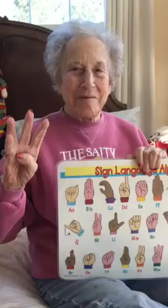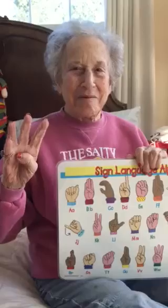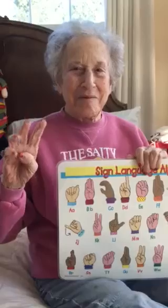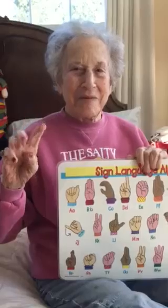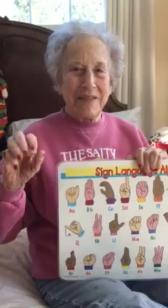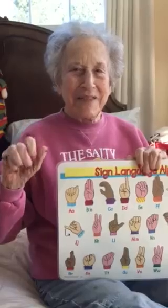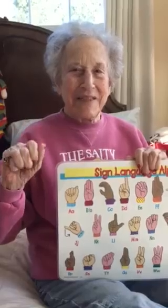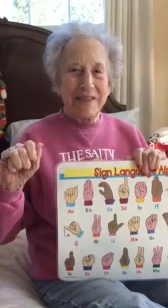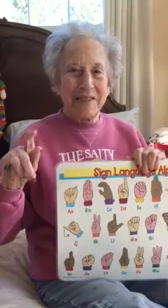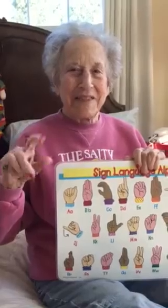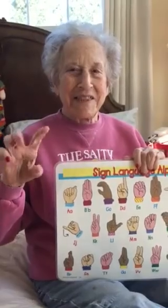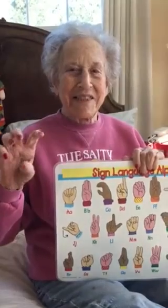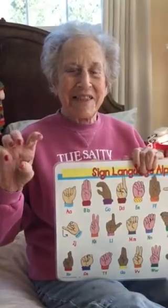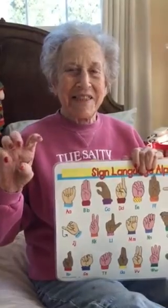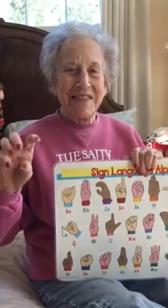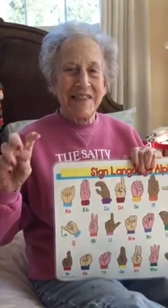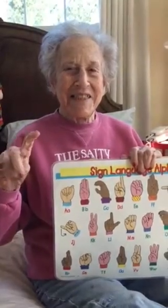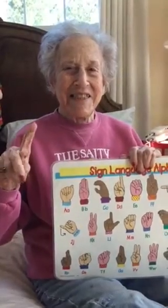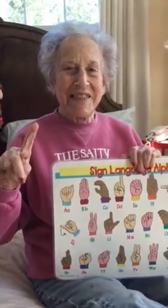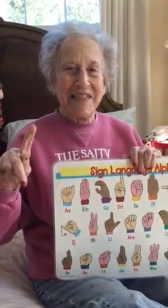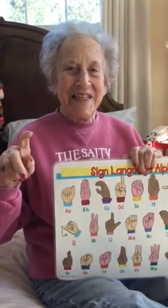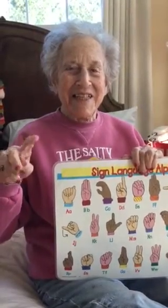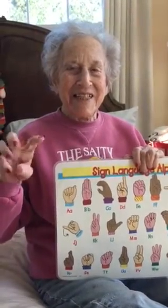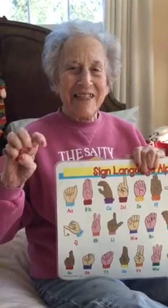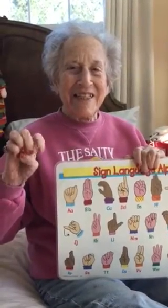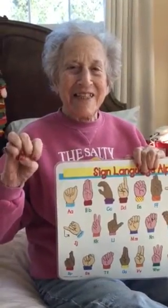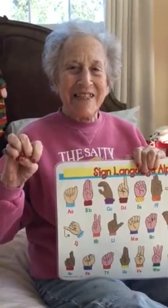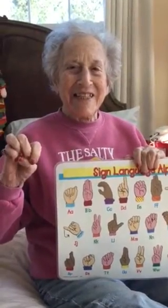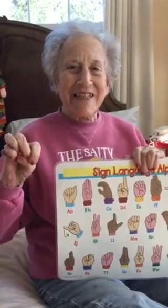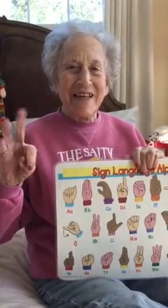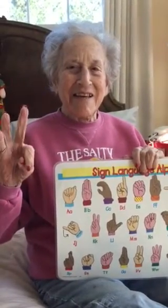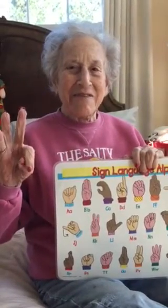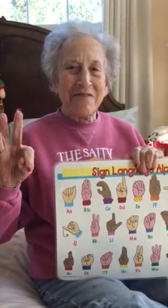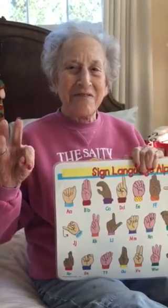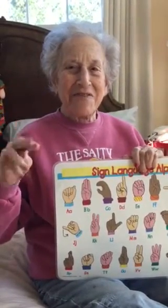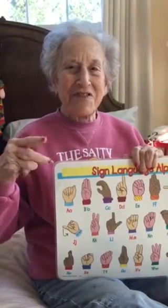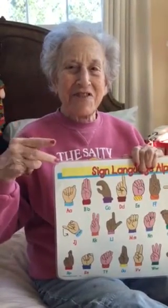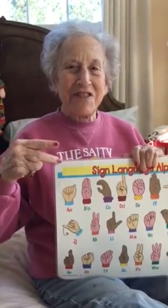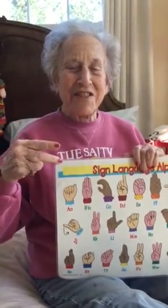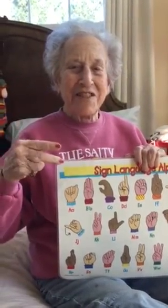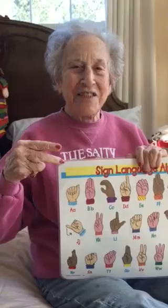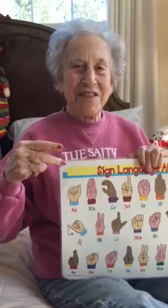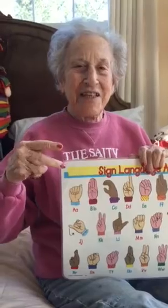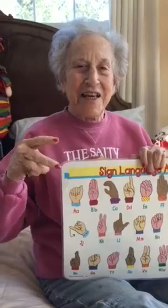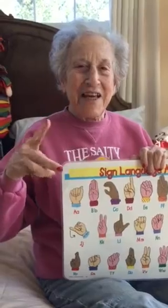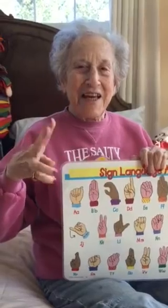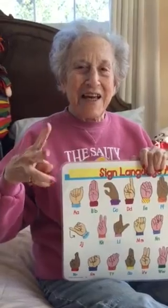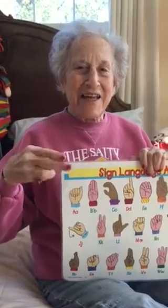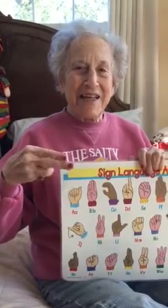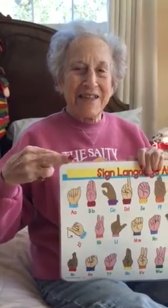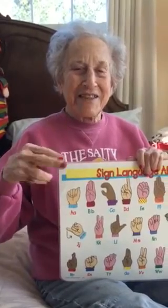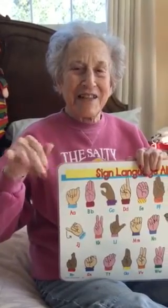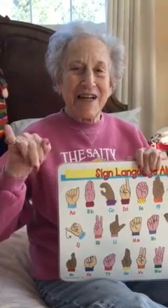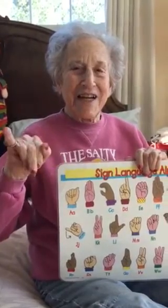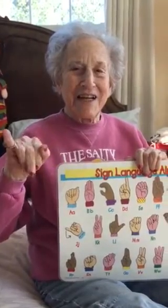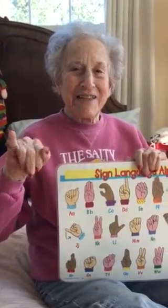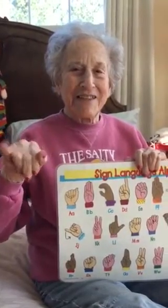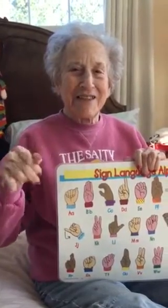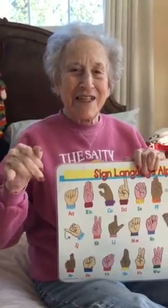A, B, C, D, E, F, G, H, I, J,